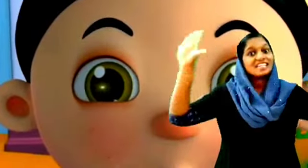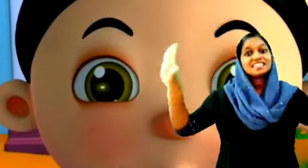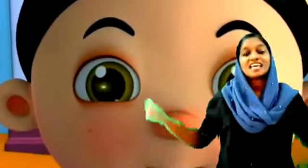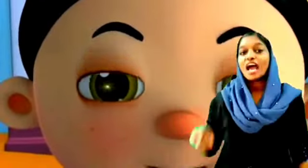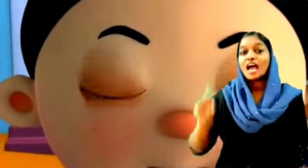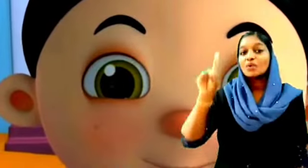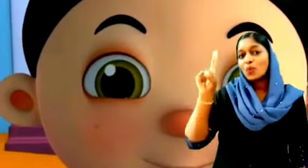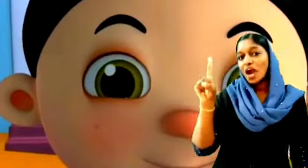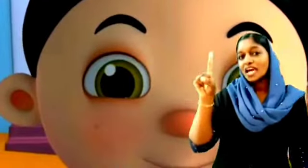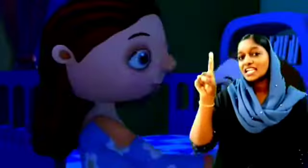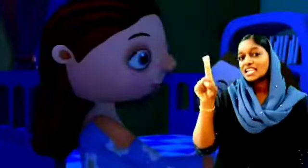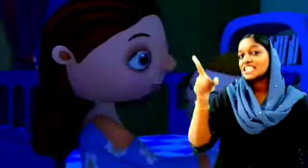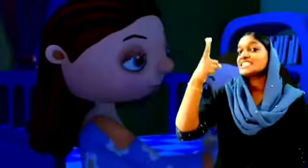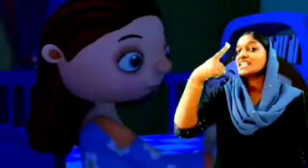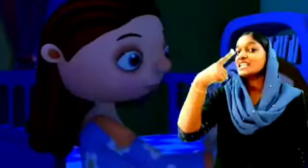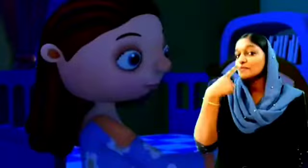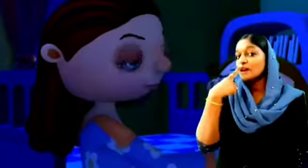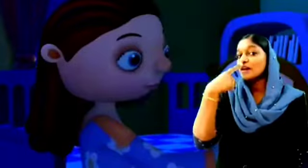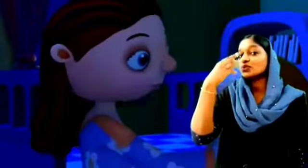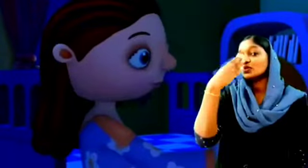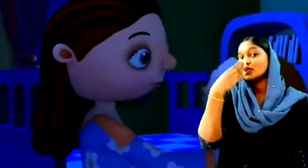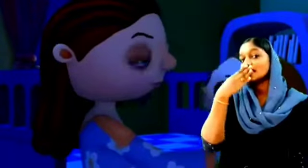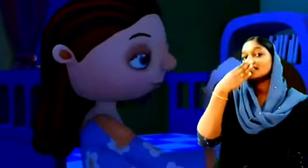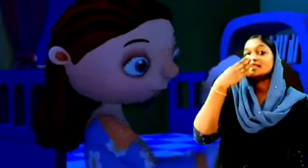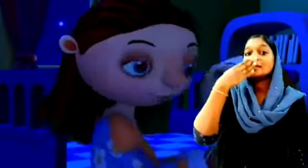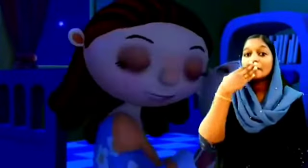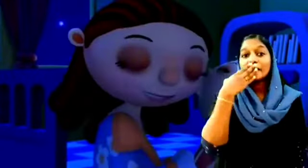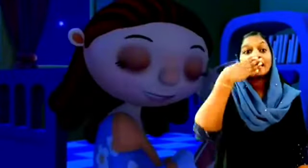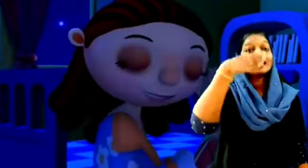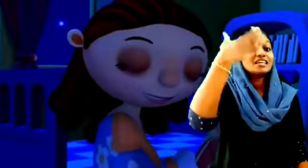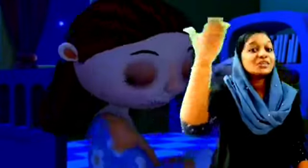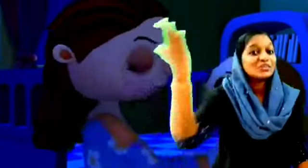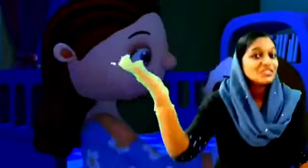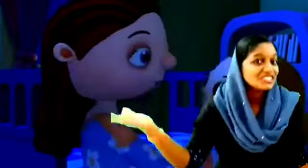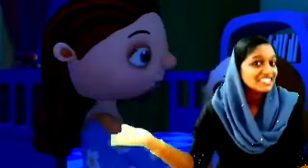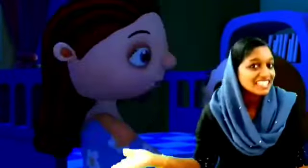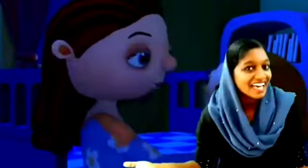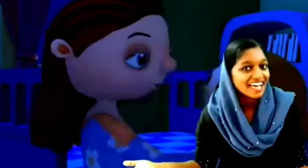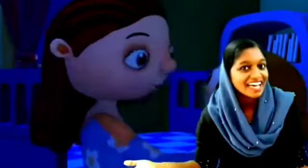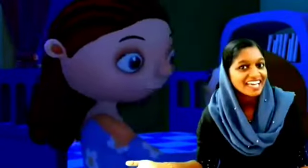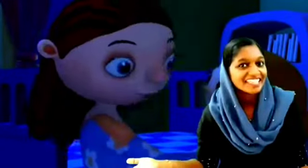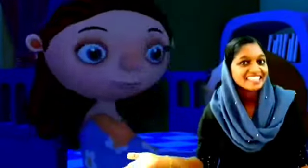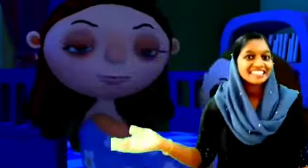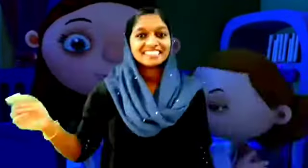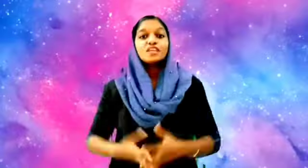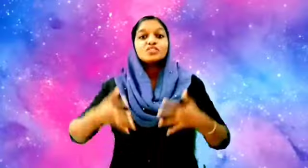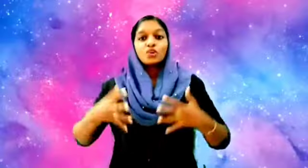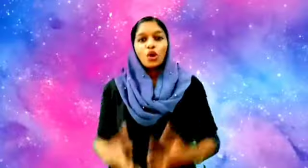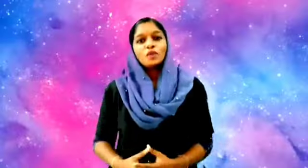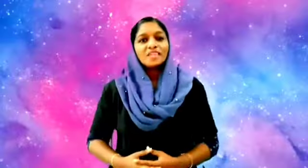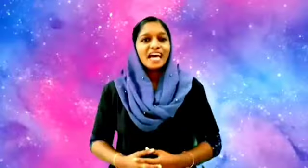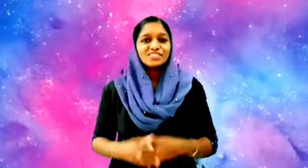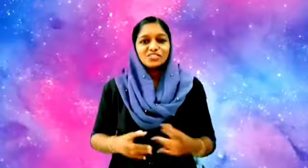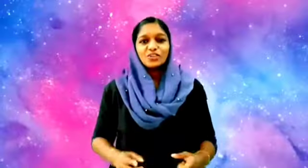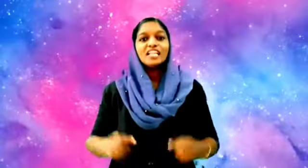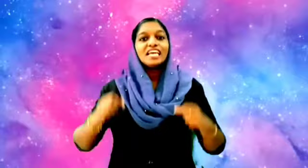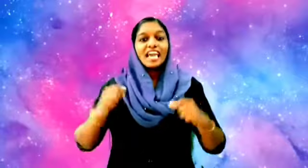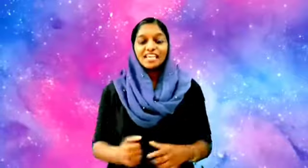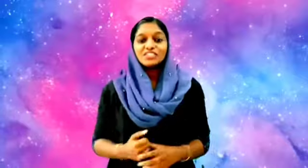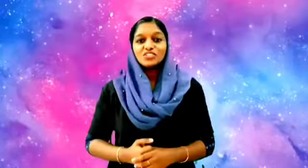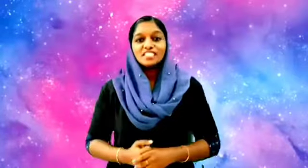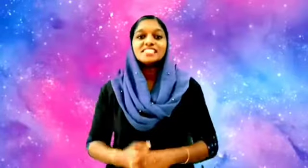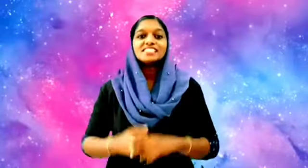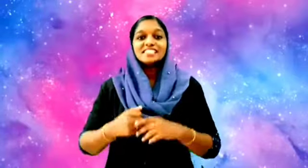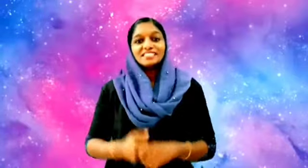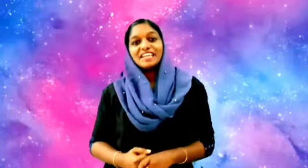bright and one little mouth to kiss mother good night so hope that you all